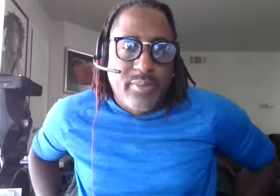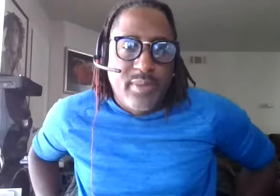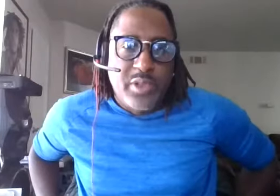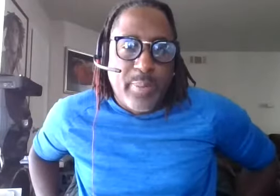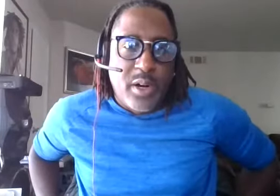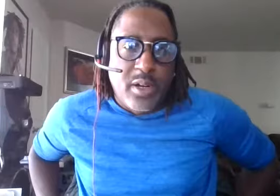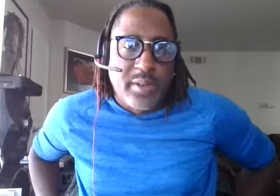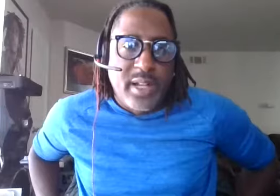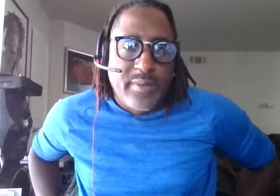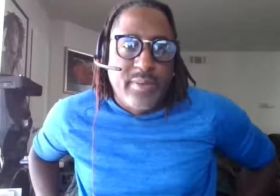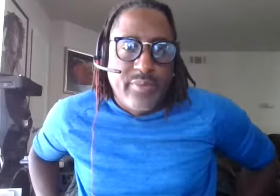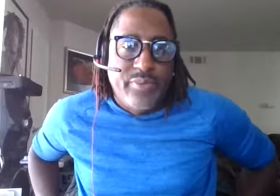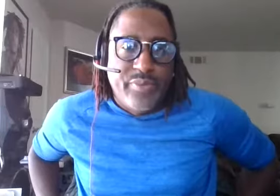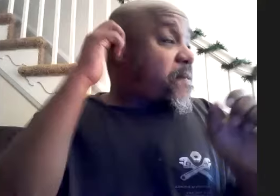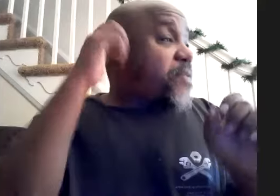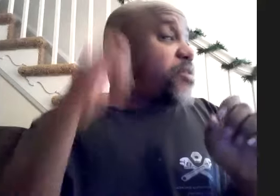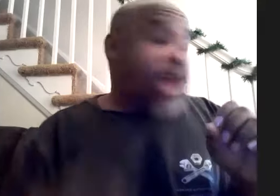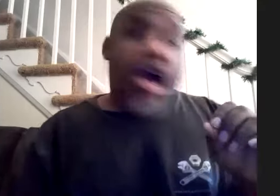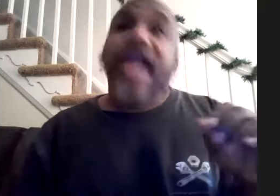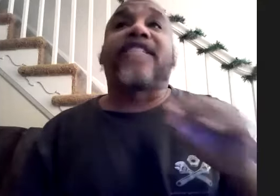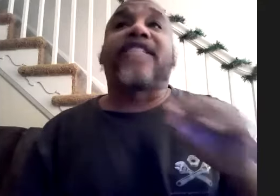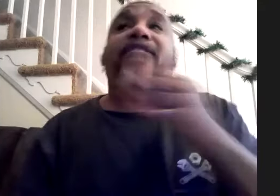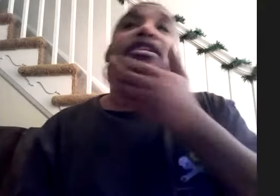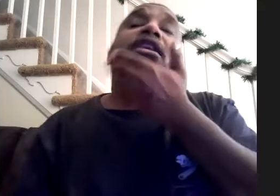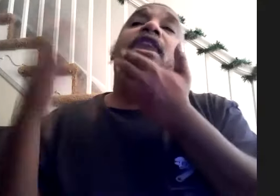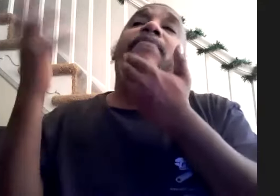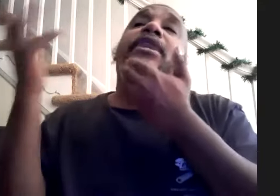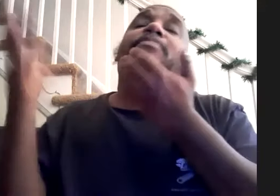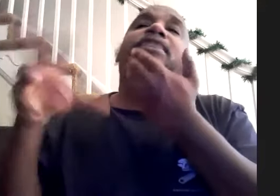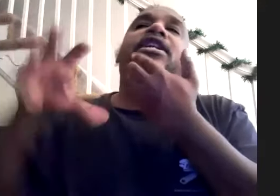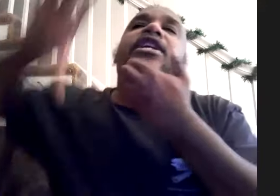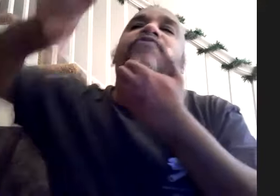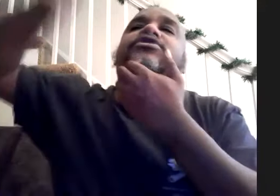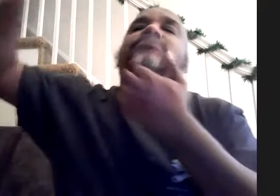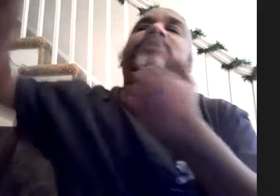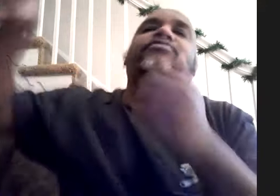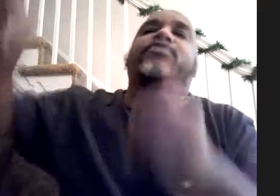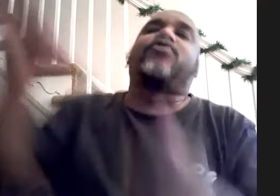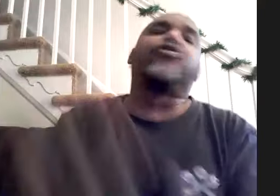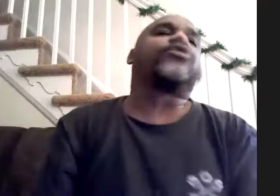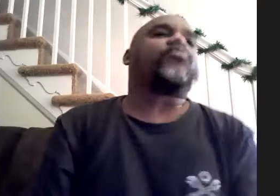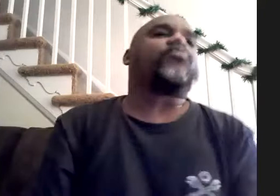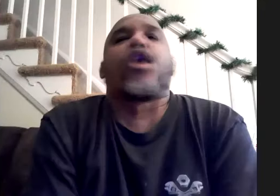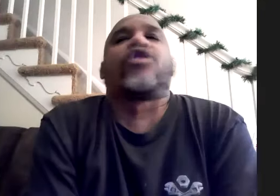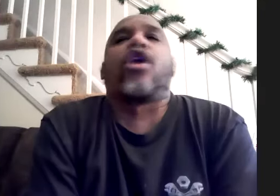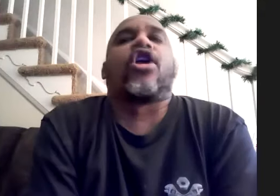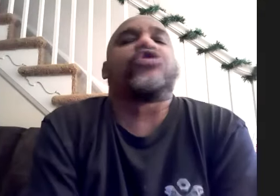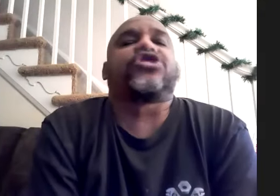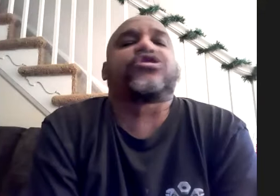yeah exactly i mean but he it was but the roots was just were were